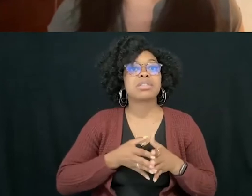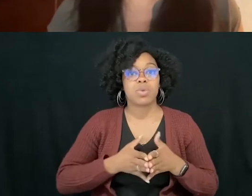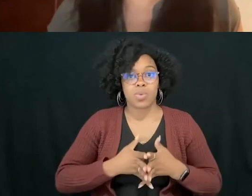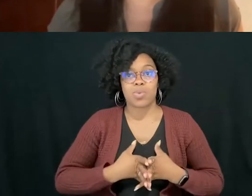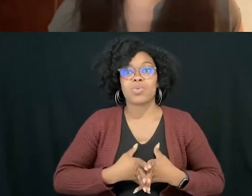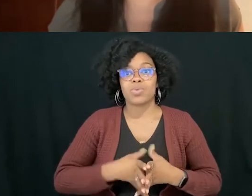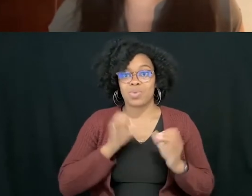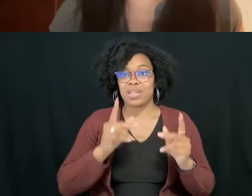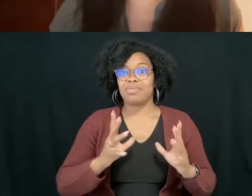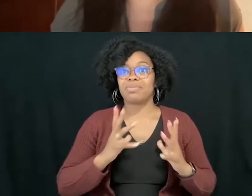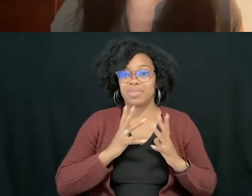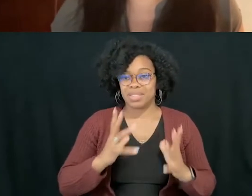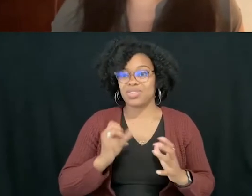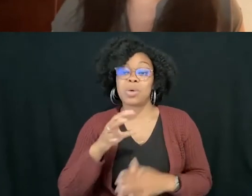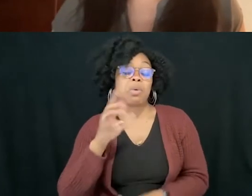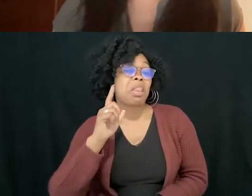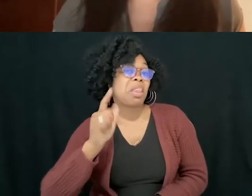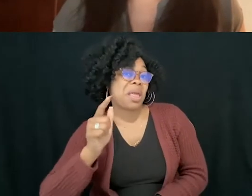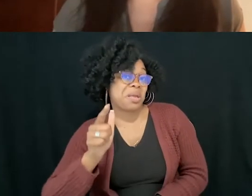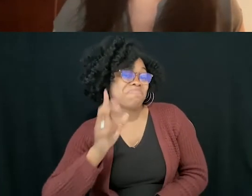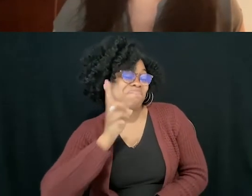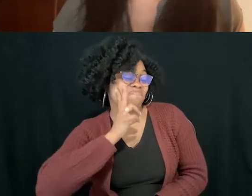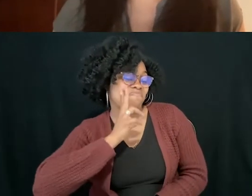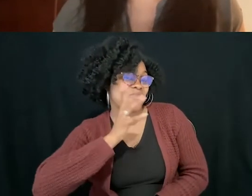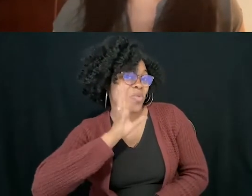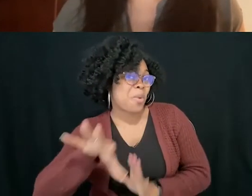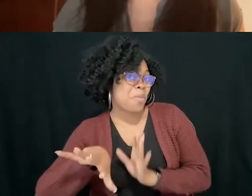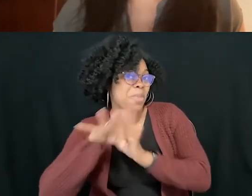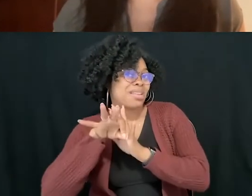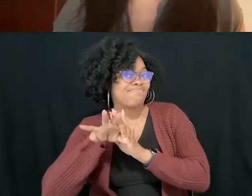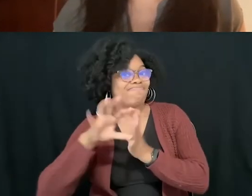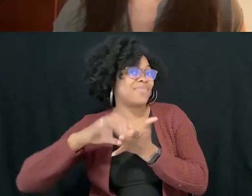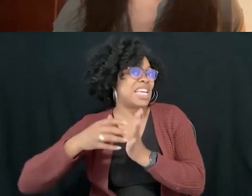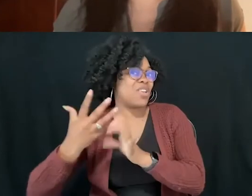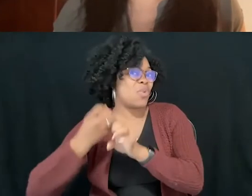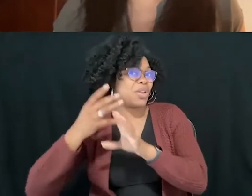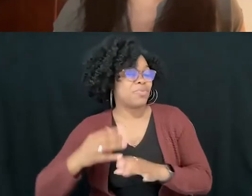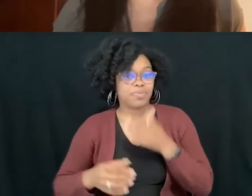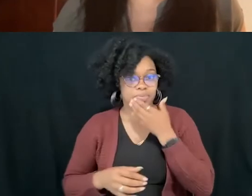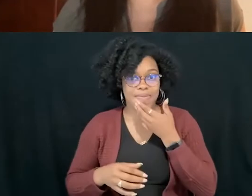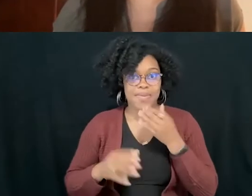stay tuned for the raffle. The first question is, Corey, how old is your kid?